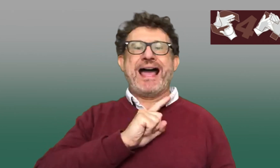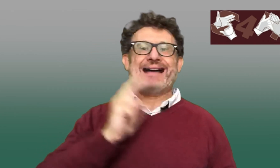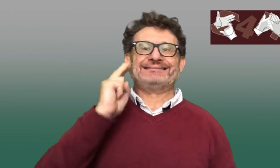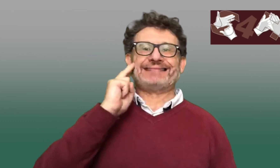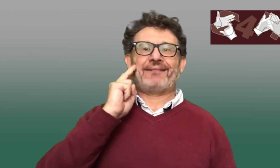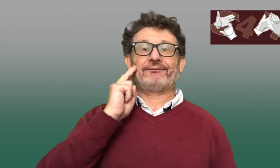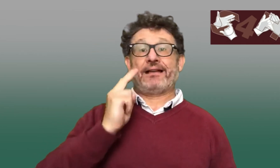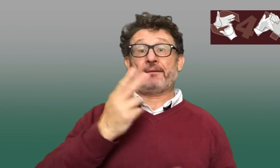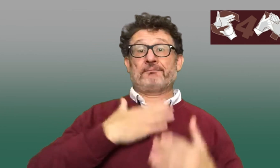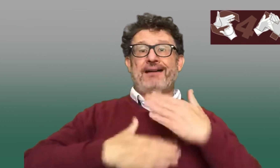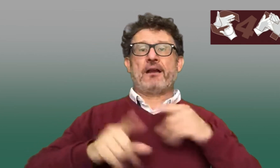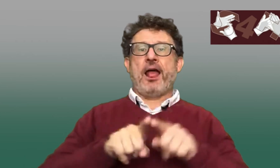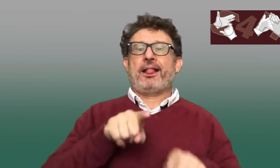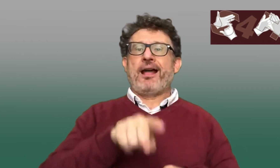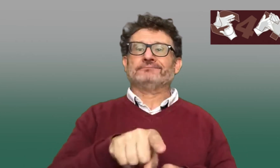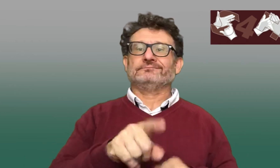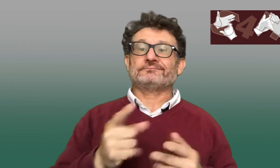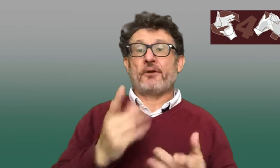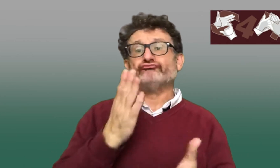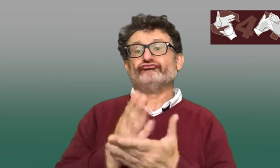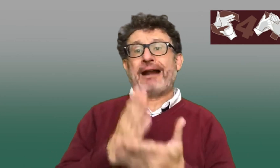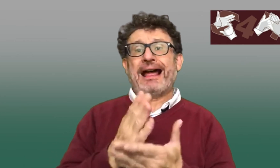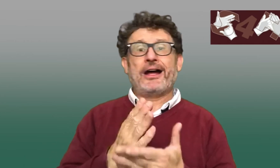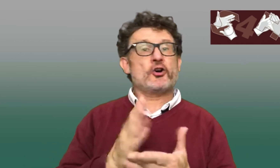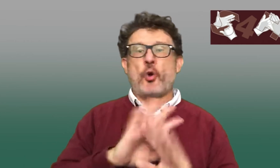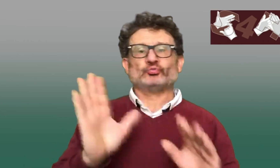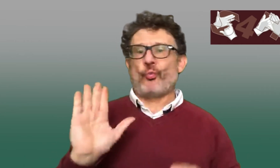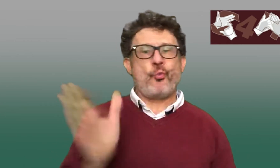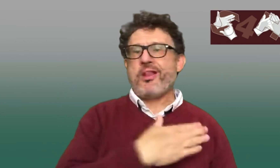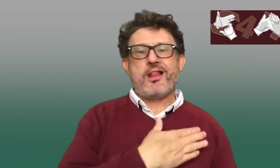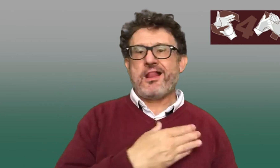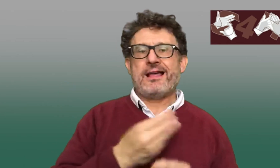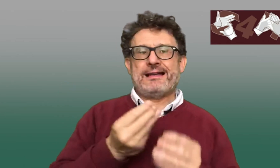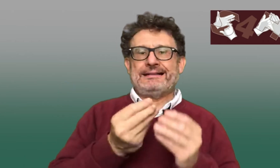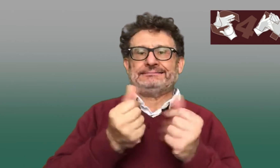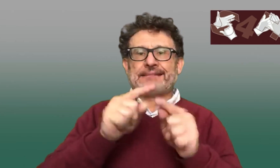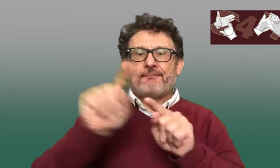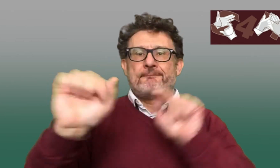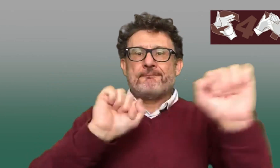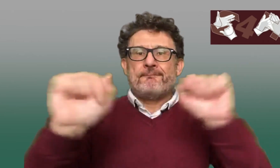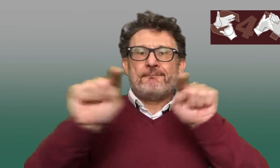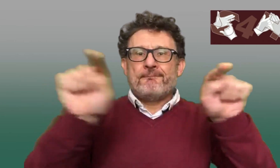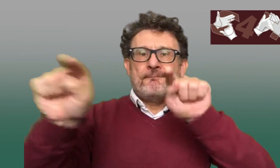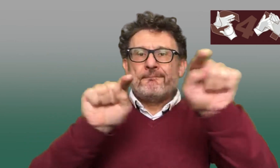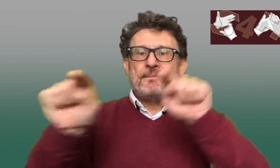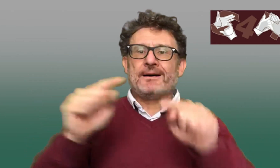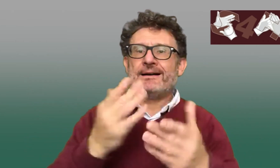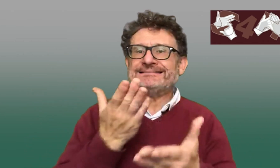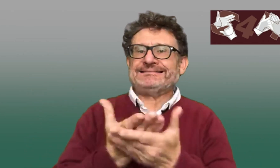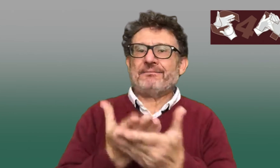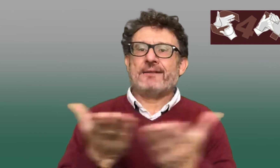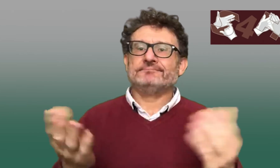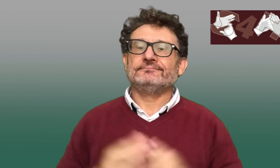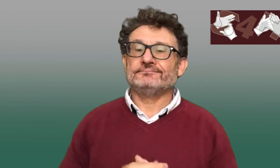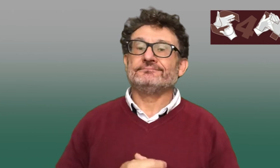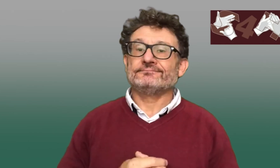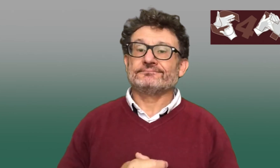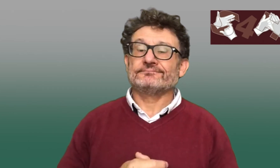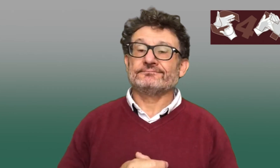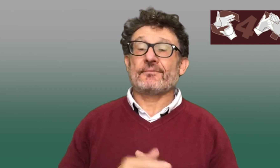And so I just want to give you some insight. There's not everybody that's going to behave like that, but why you might come across certain